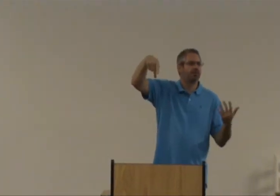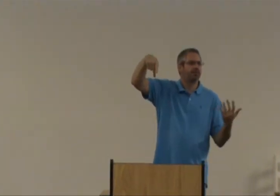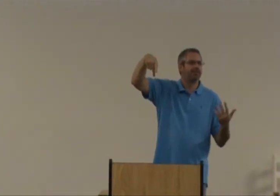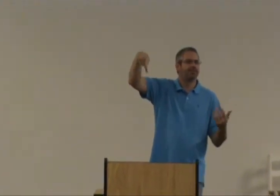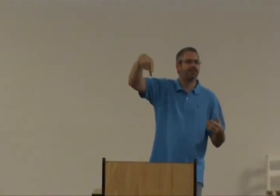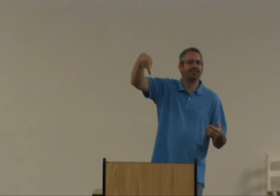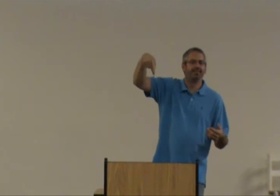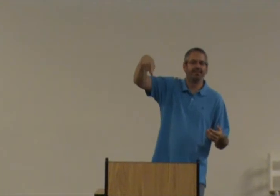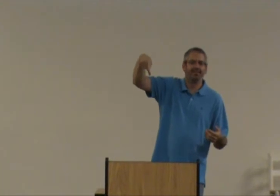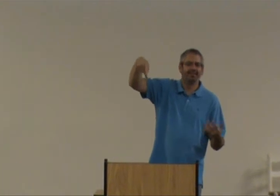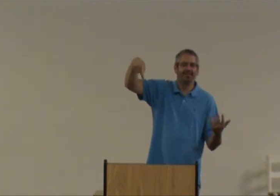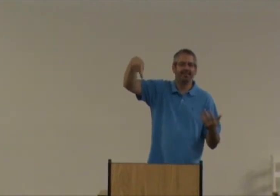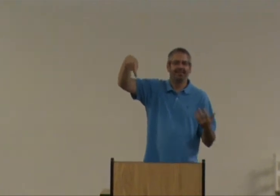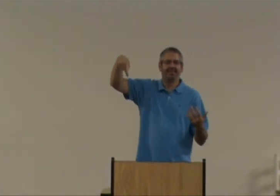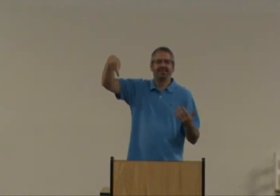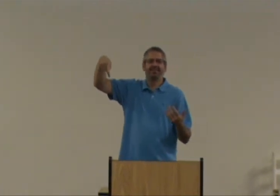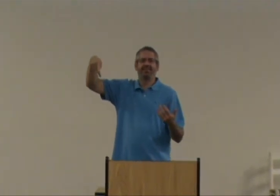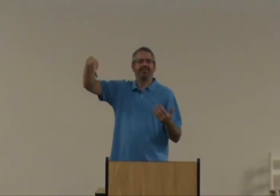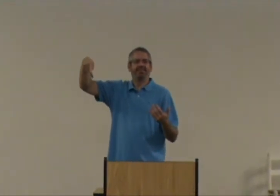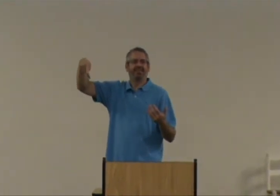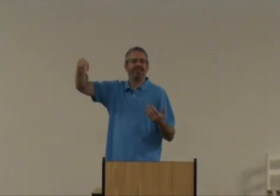What does that mean? You. What does that mean?